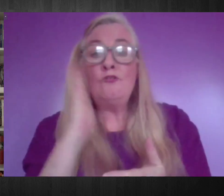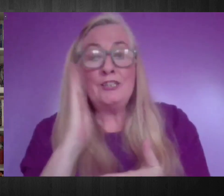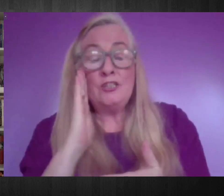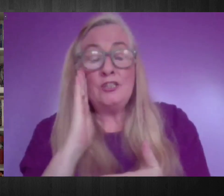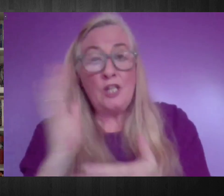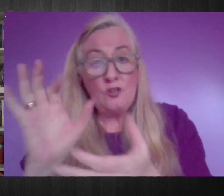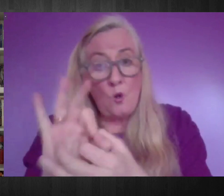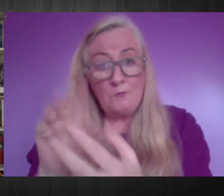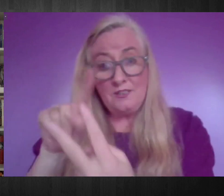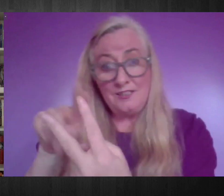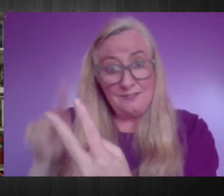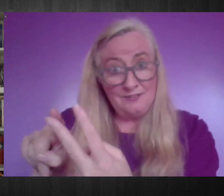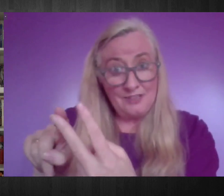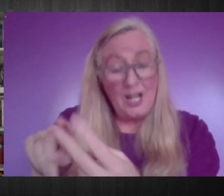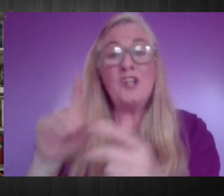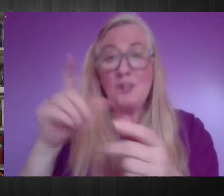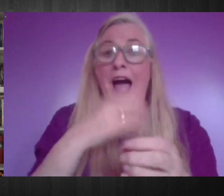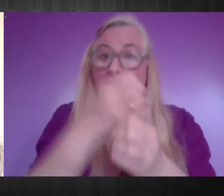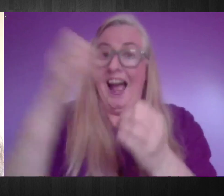I end and I thank you very much for the opportunity.